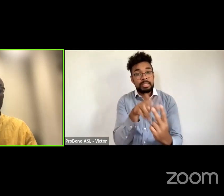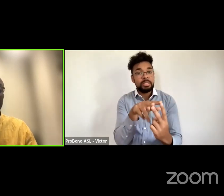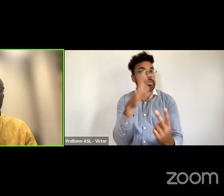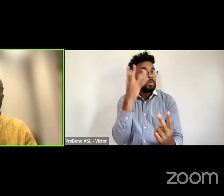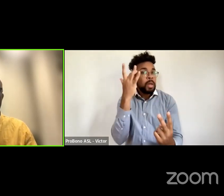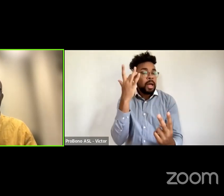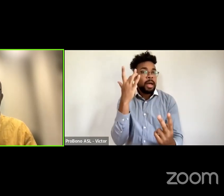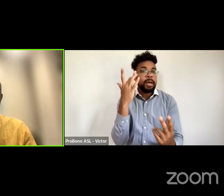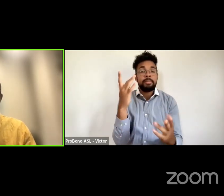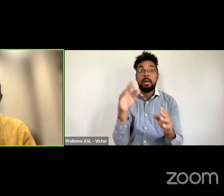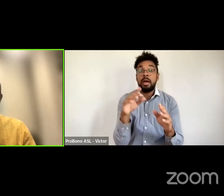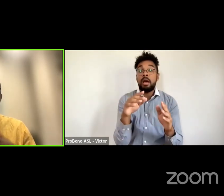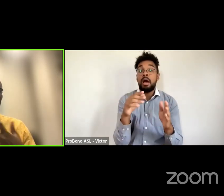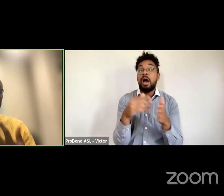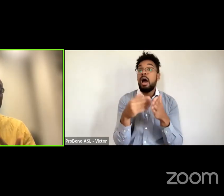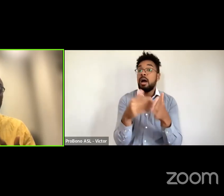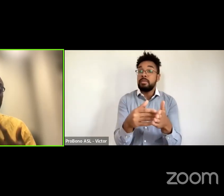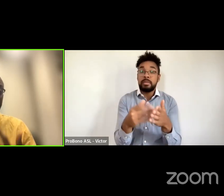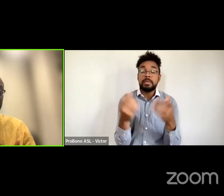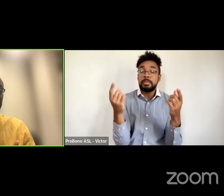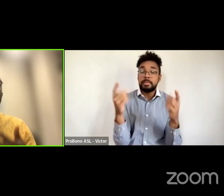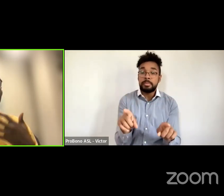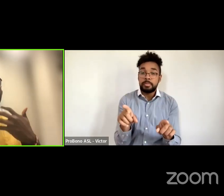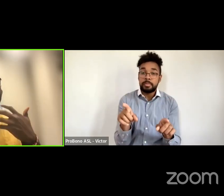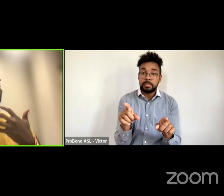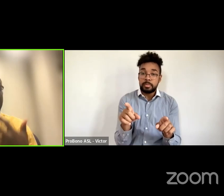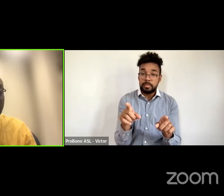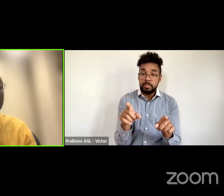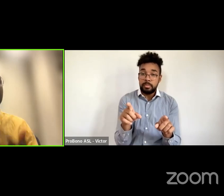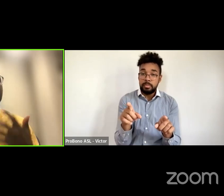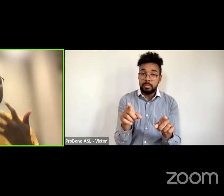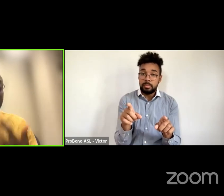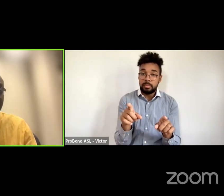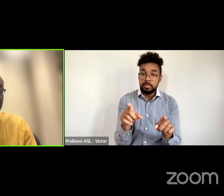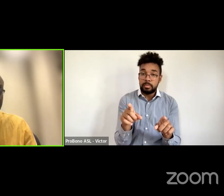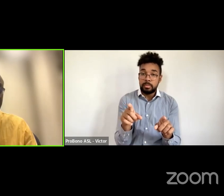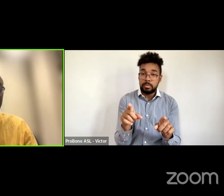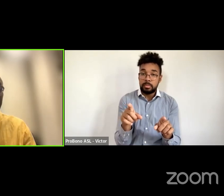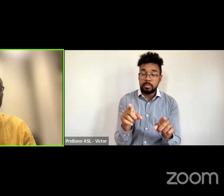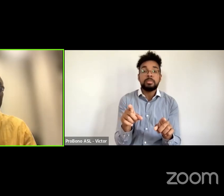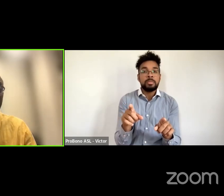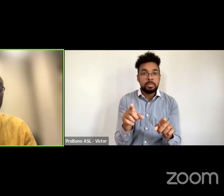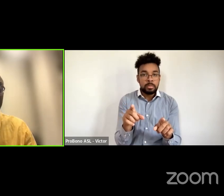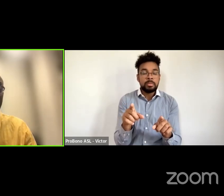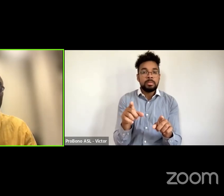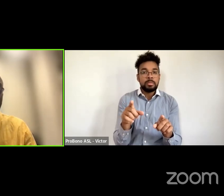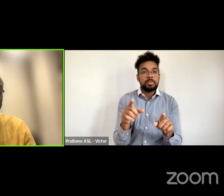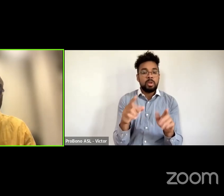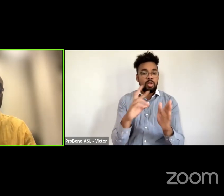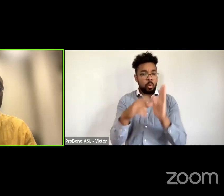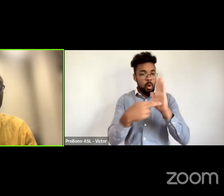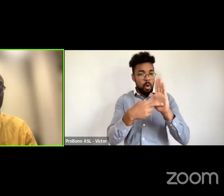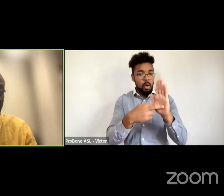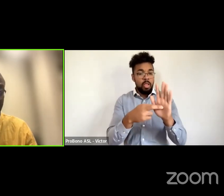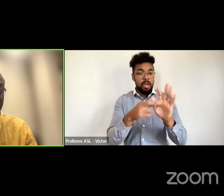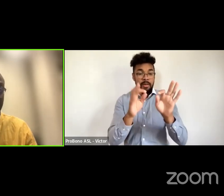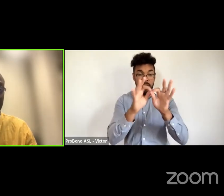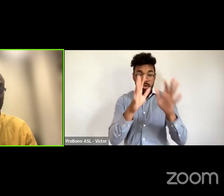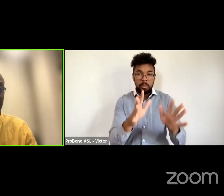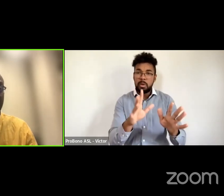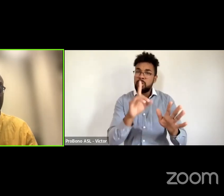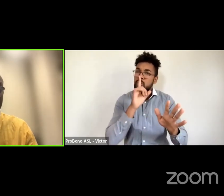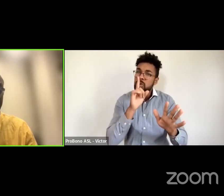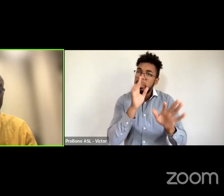reality is that they occupy a space that is so critical when it comes to access and